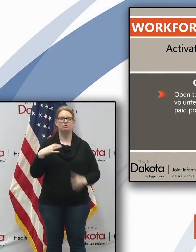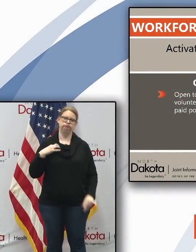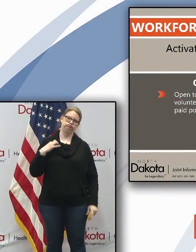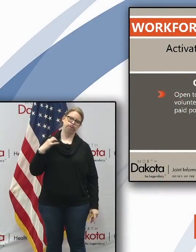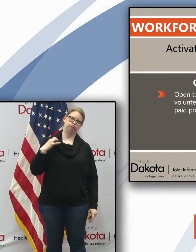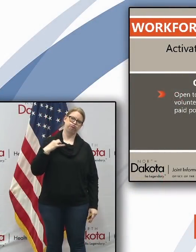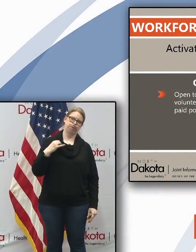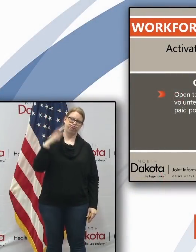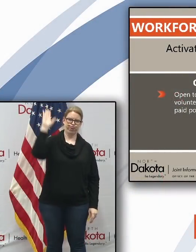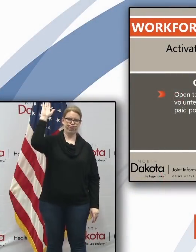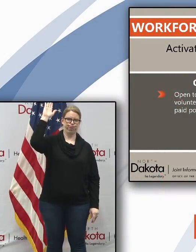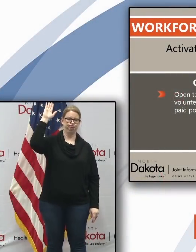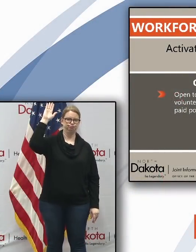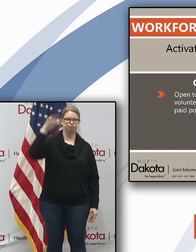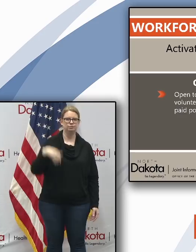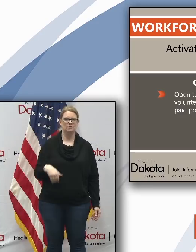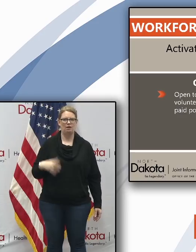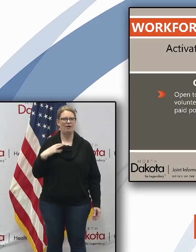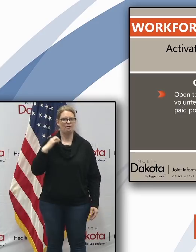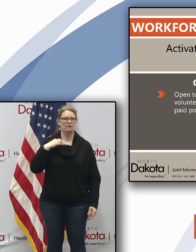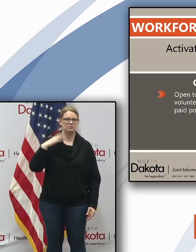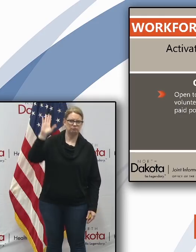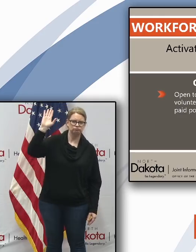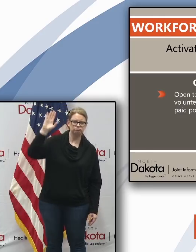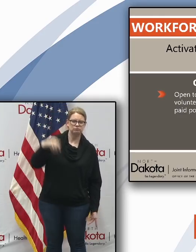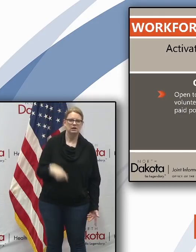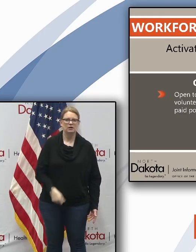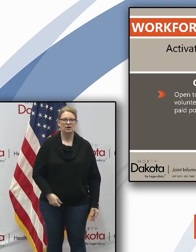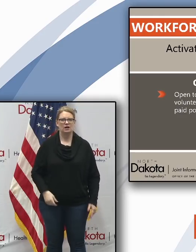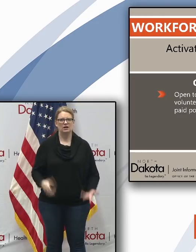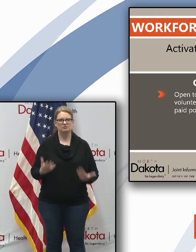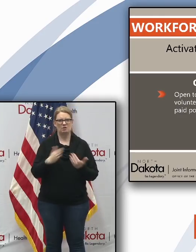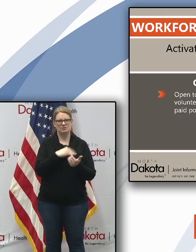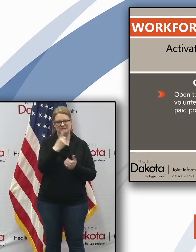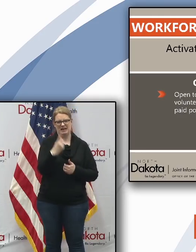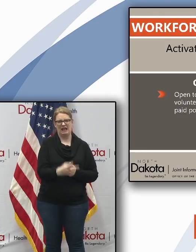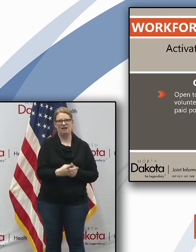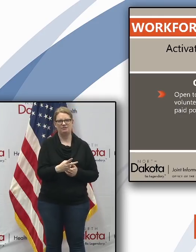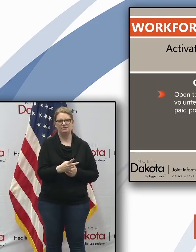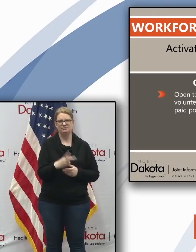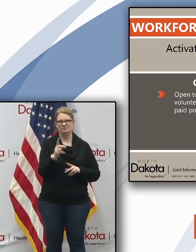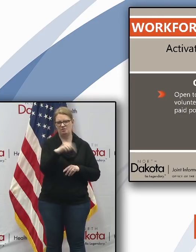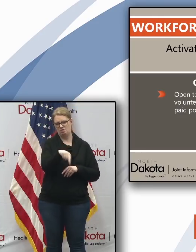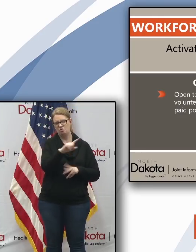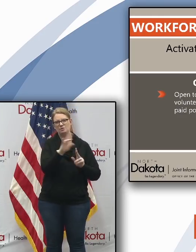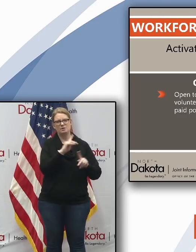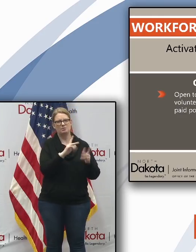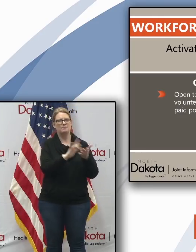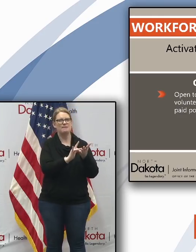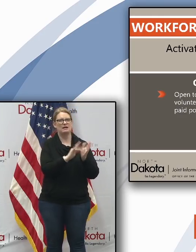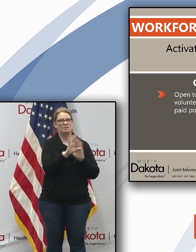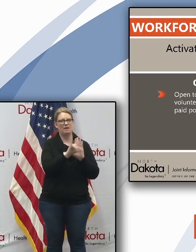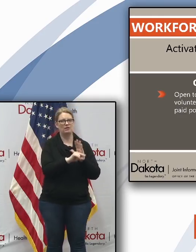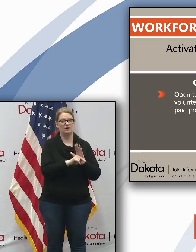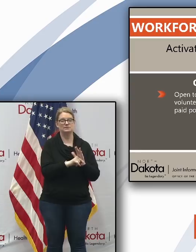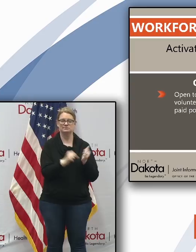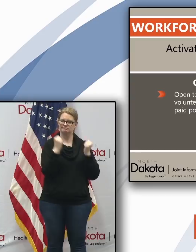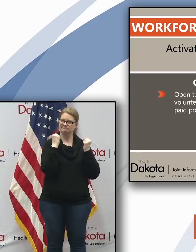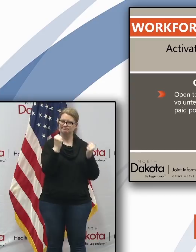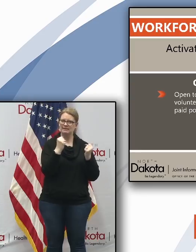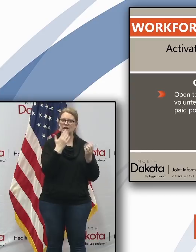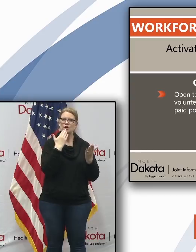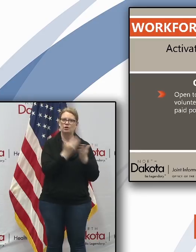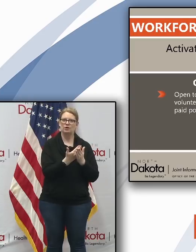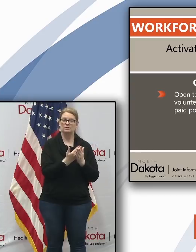responded to our call for volunteers and i think close to half of those are people with medical backgrounds so we're off to a good start but we would